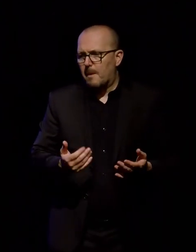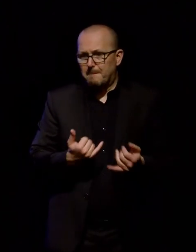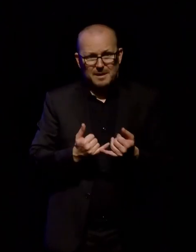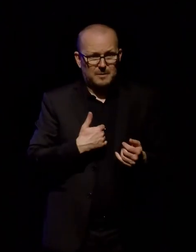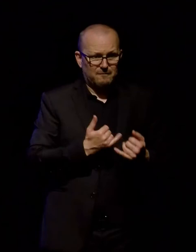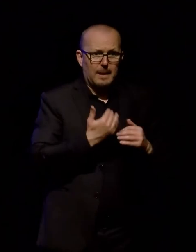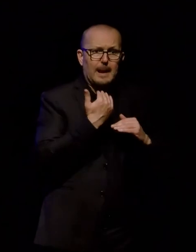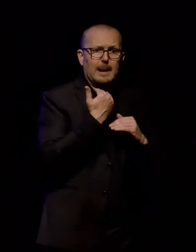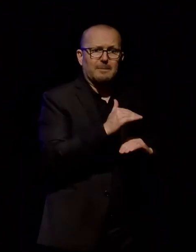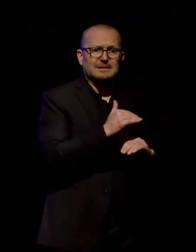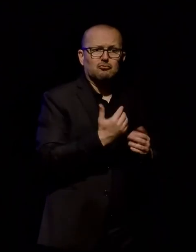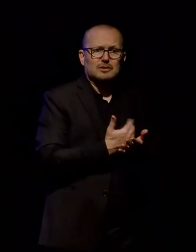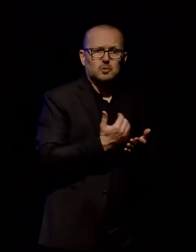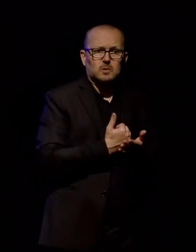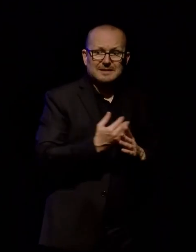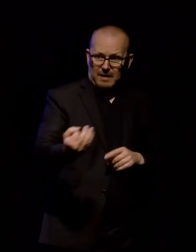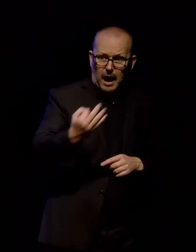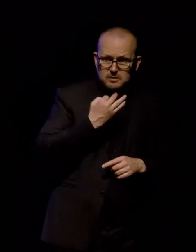at our end to follow-up or forward responses.